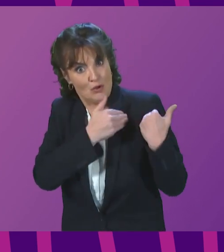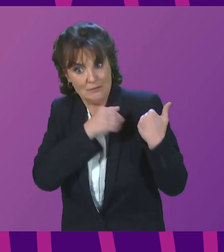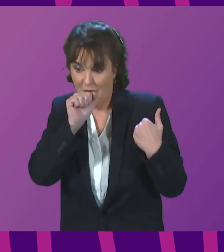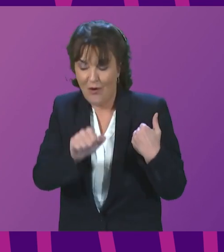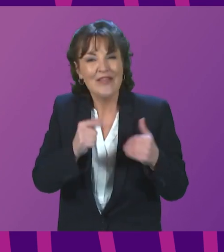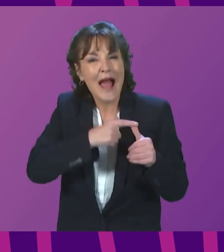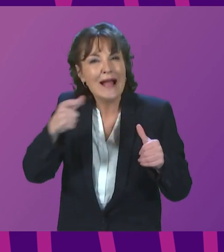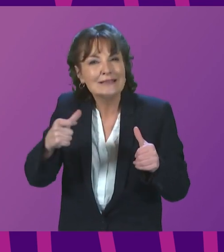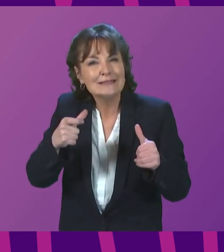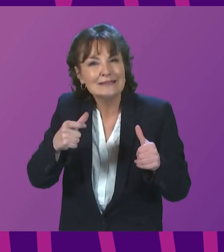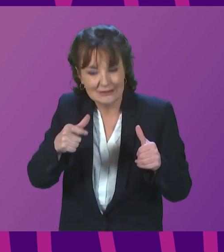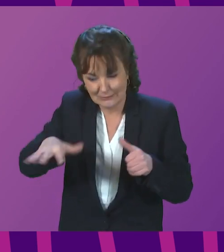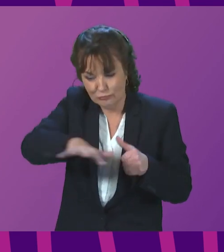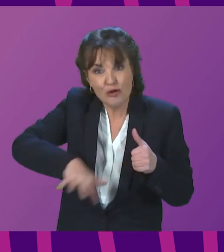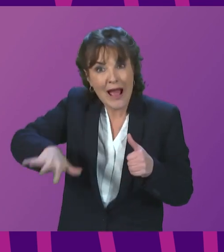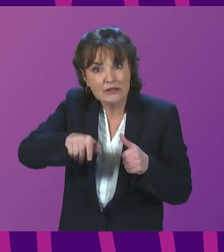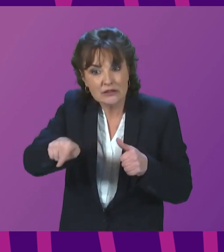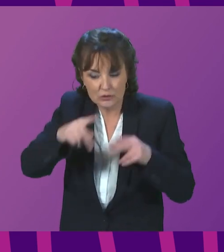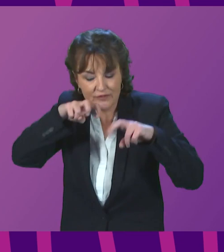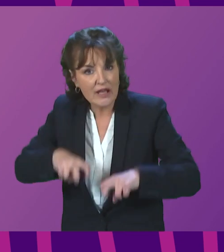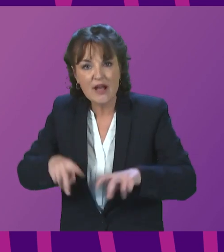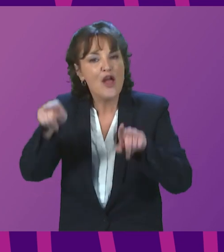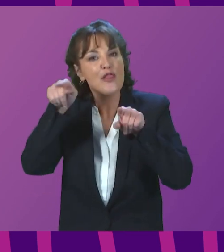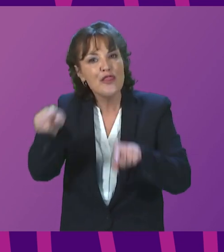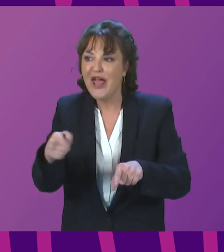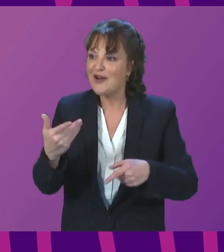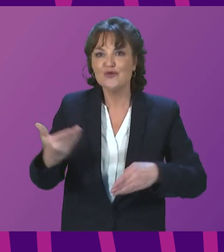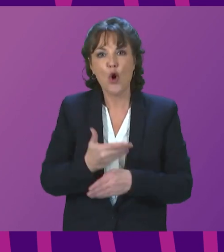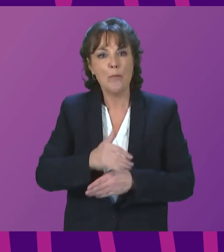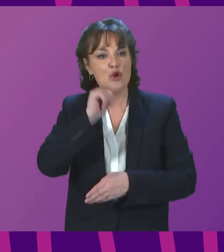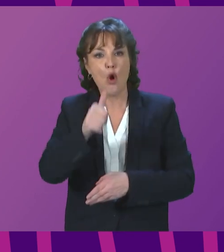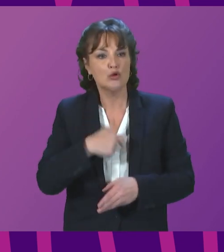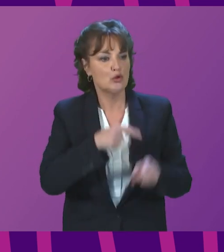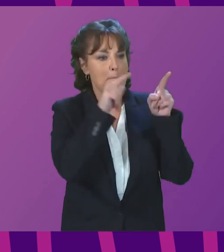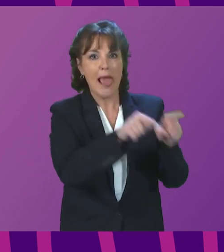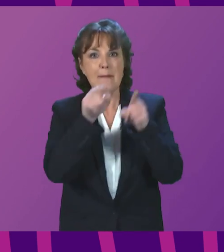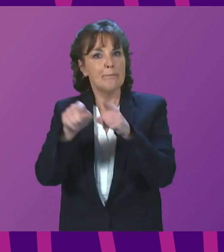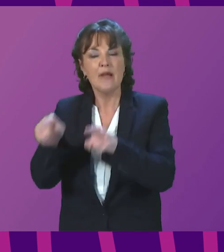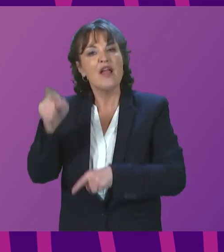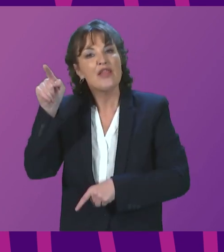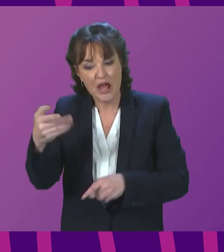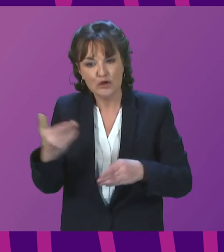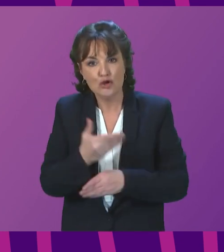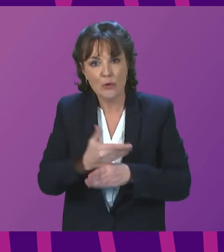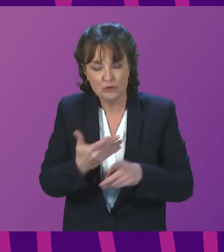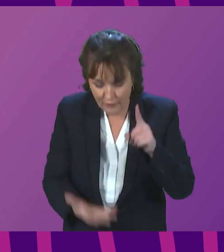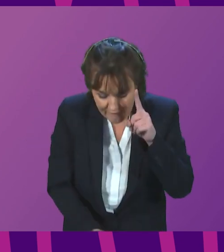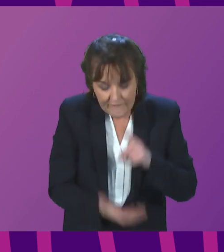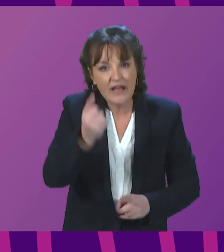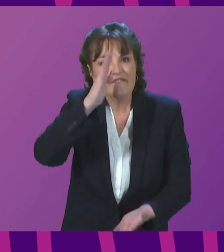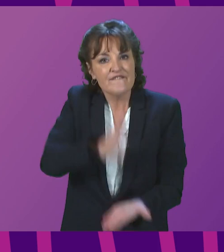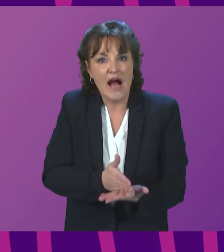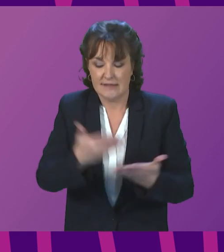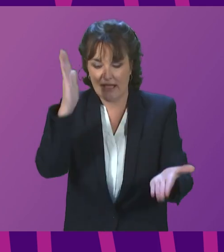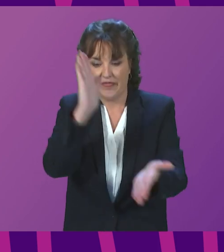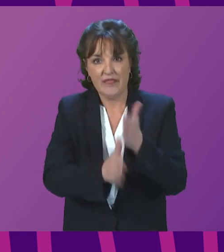investigate these incidents on a no-blame basis. So it is not there to apportion blame, it is there to establish the facts, and